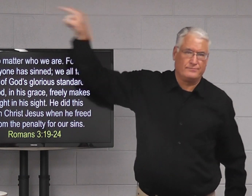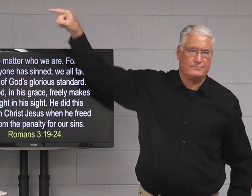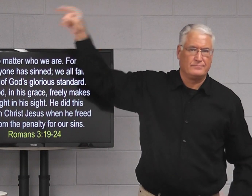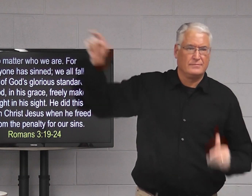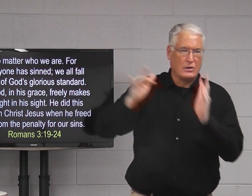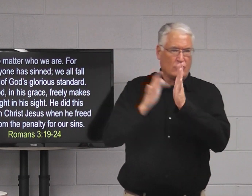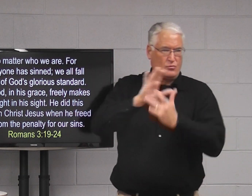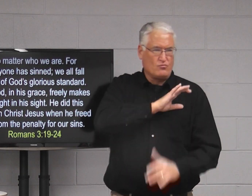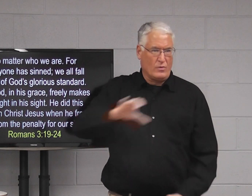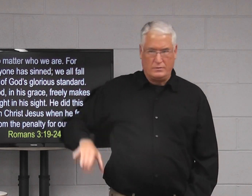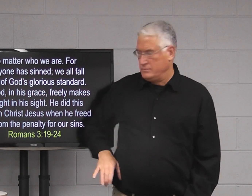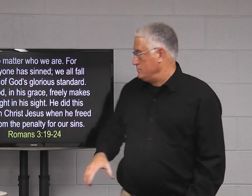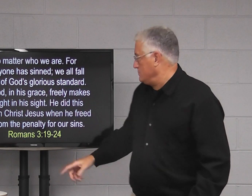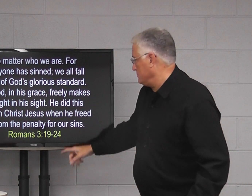Through Jesus Christ.